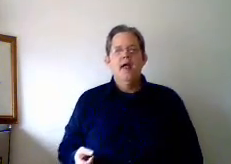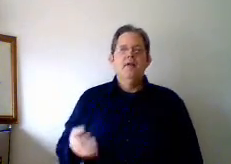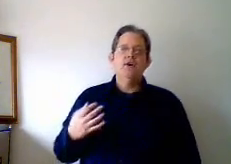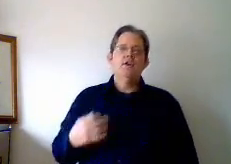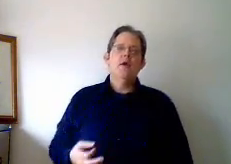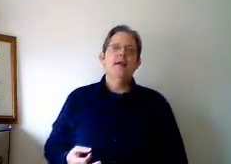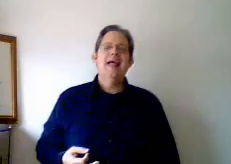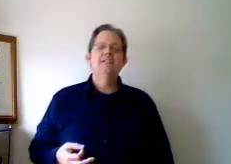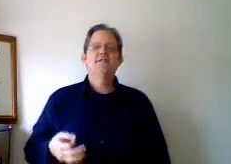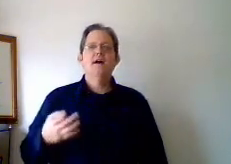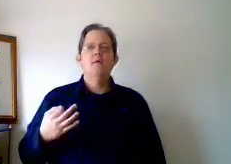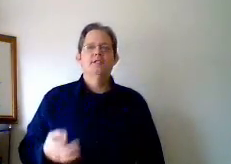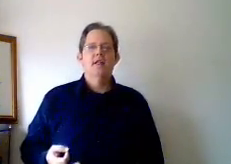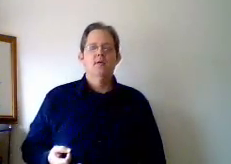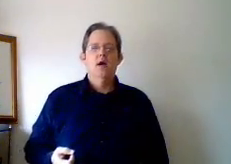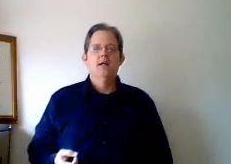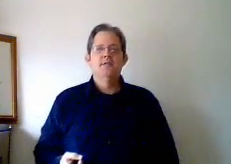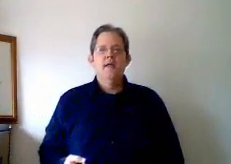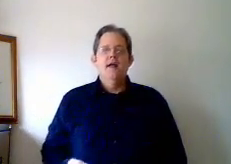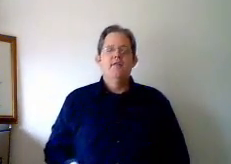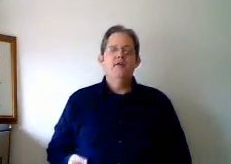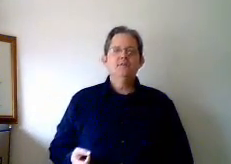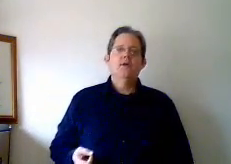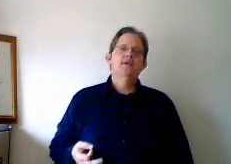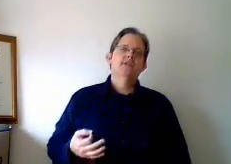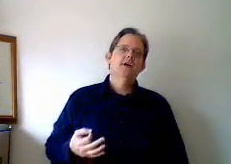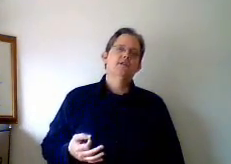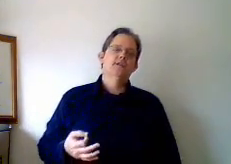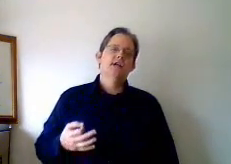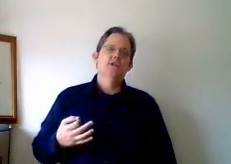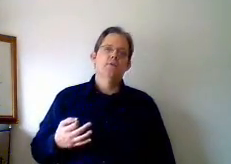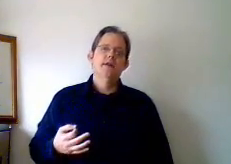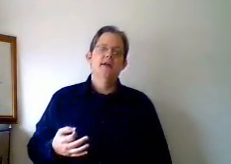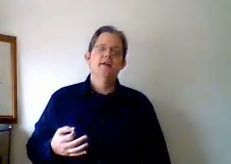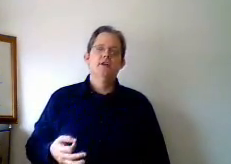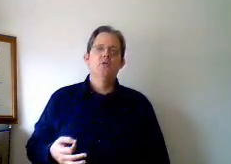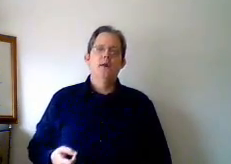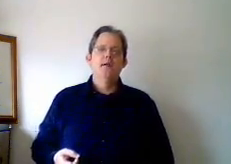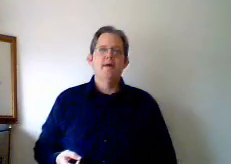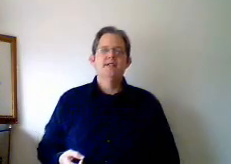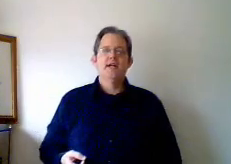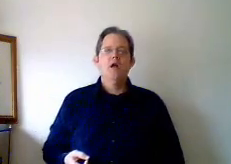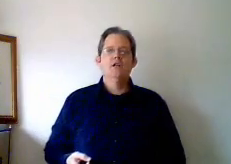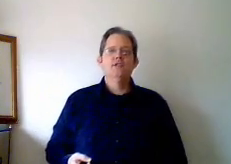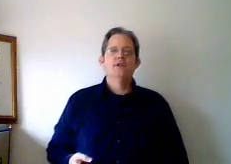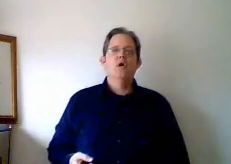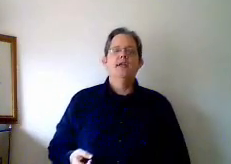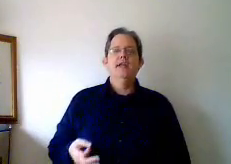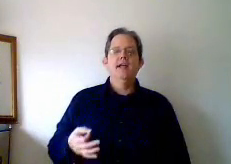And they started trying to classify what selling was. And the first book on sales was actually written in 1920 by a psychologist called E.K.